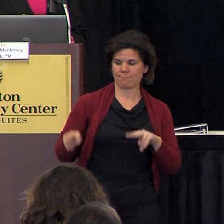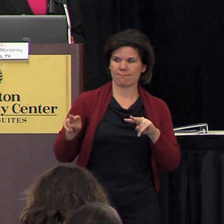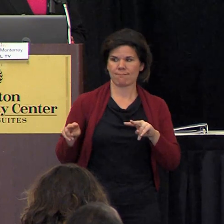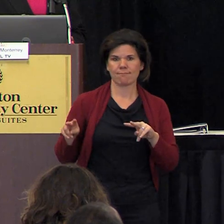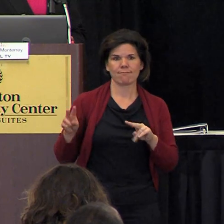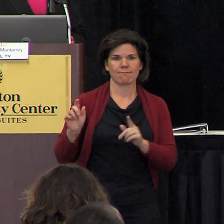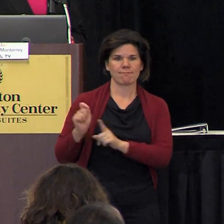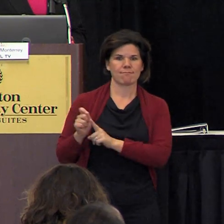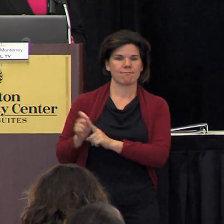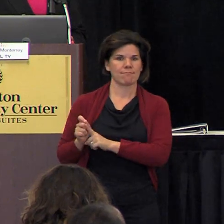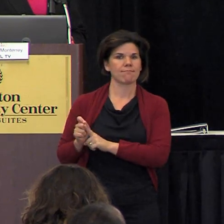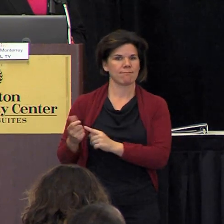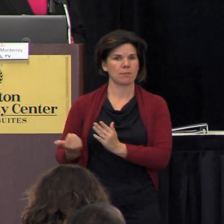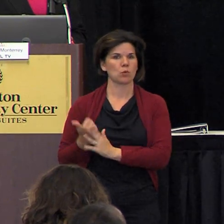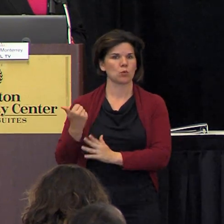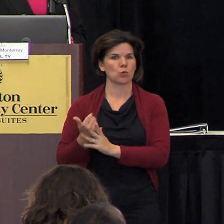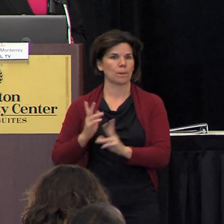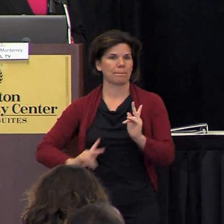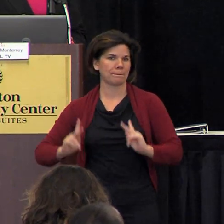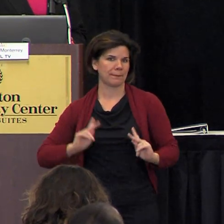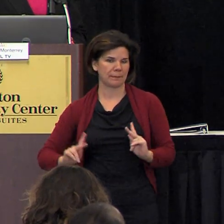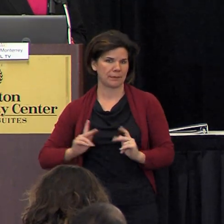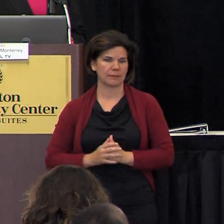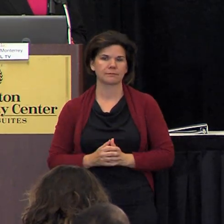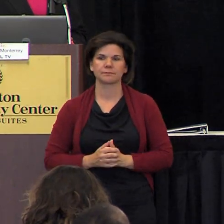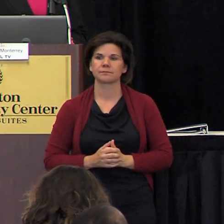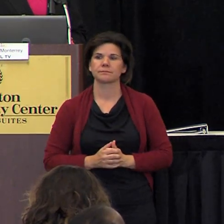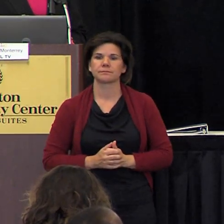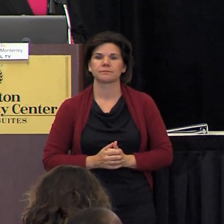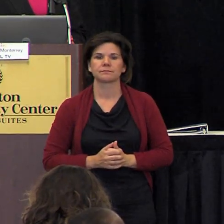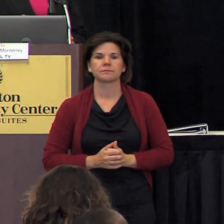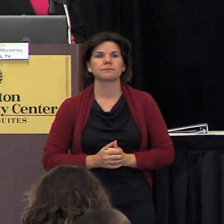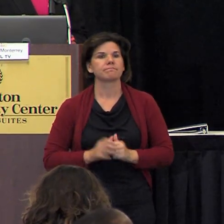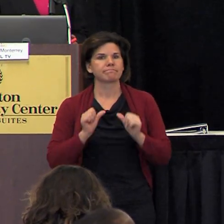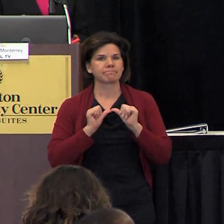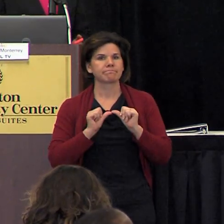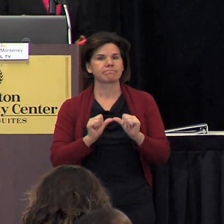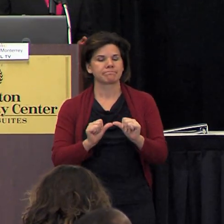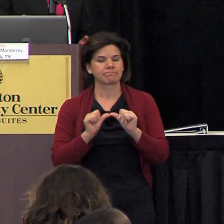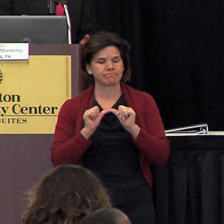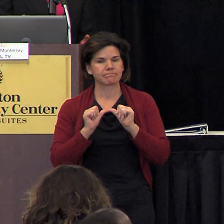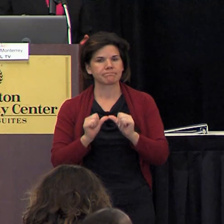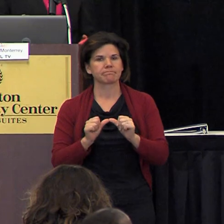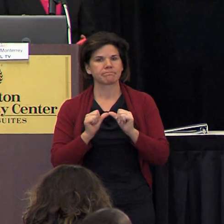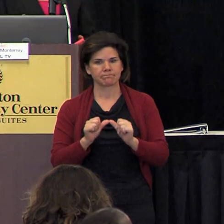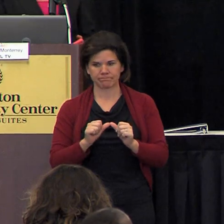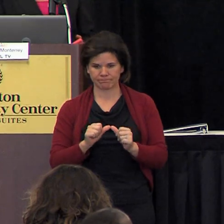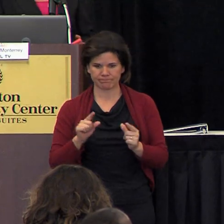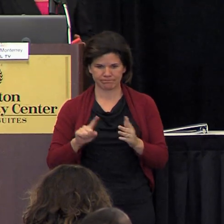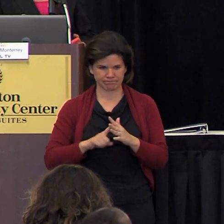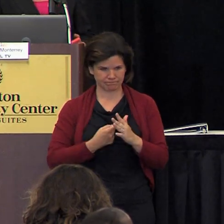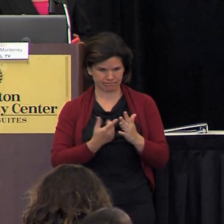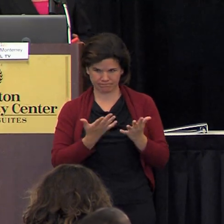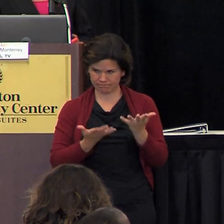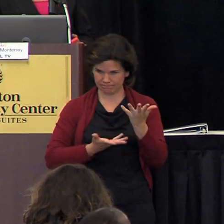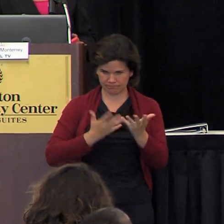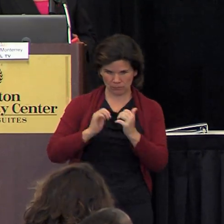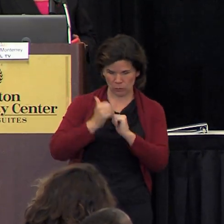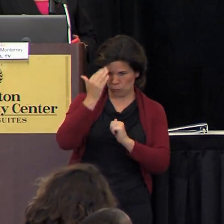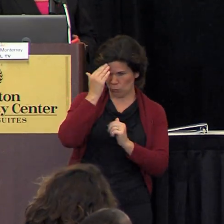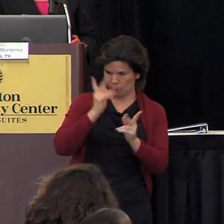pick on on these other individuals it's constantly getting to know people and